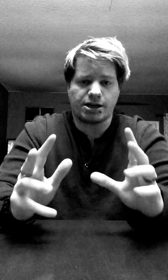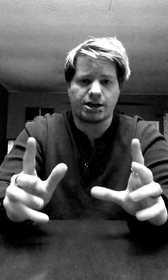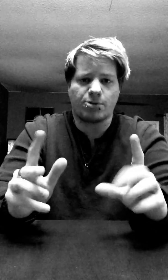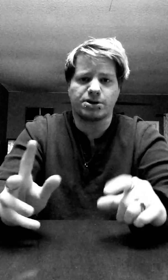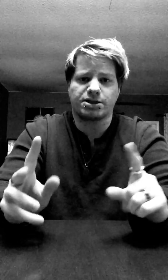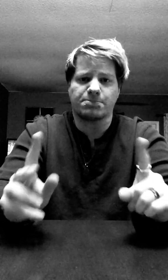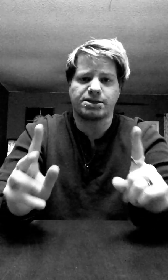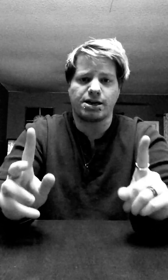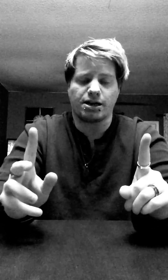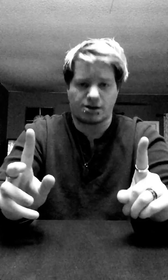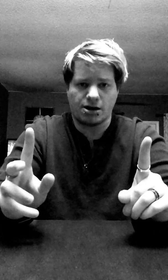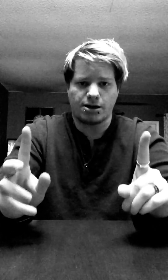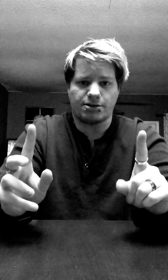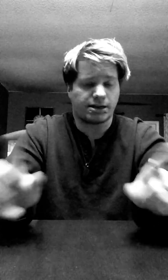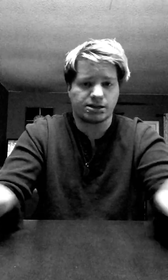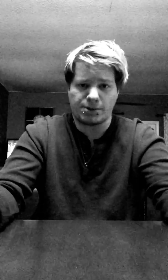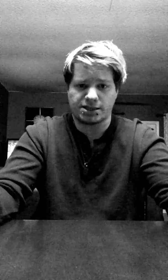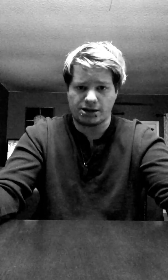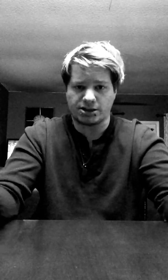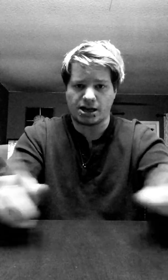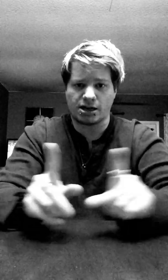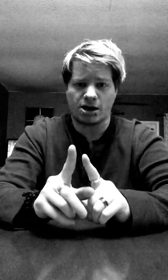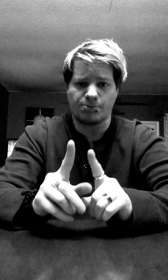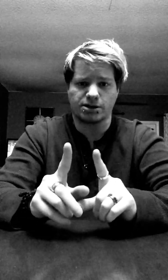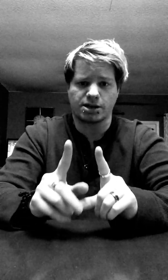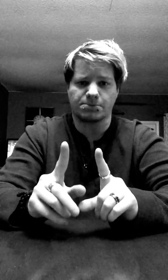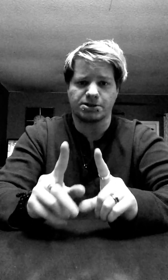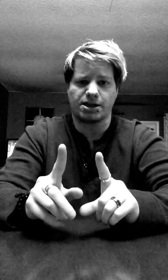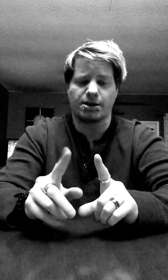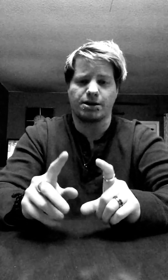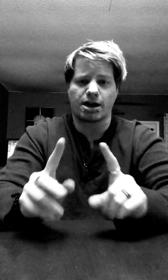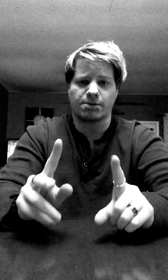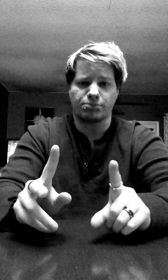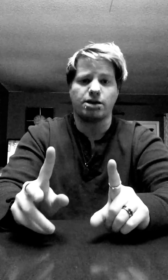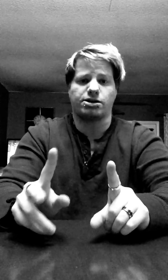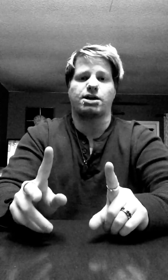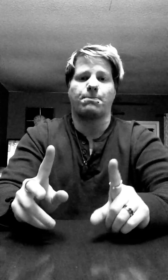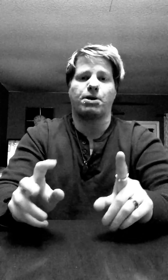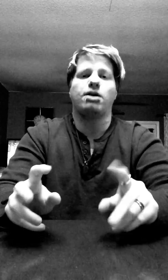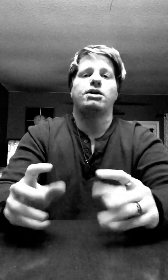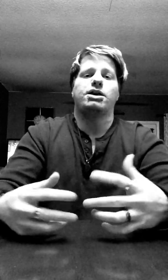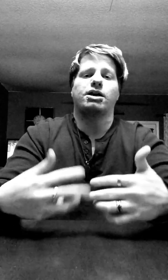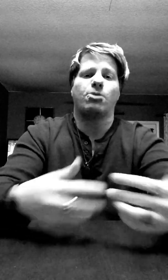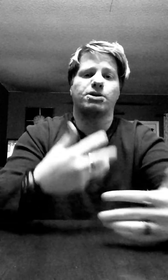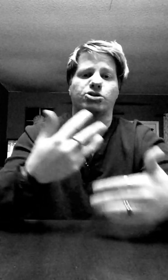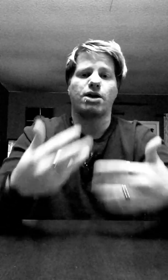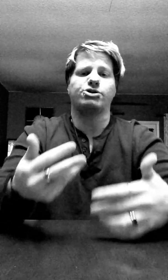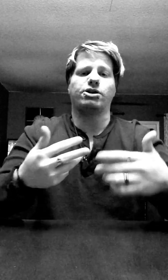He can help us stop sinning. That doesn't mean sinless. He can help us stop sinning, not completely stop, but he can help us gradually